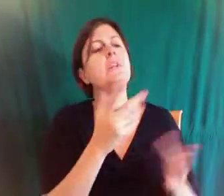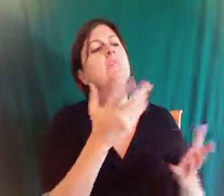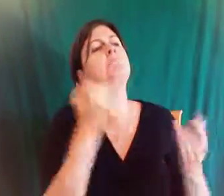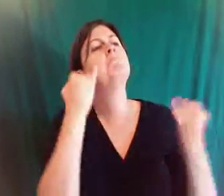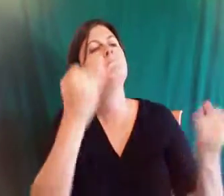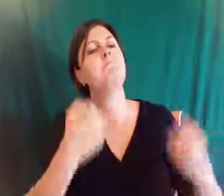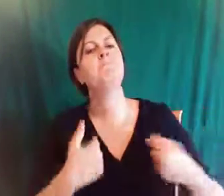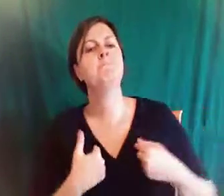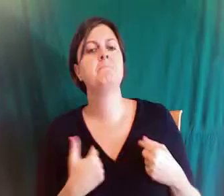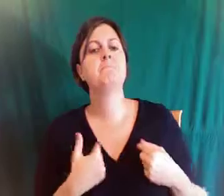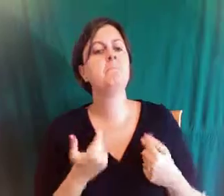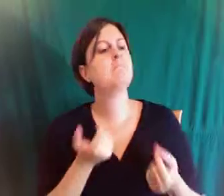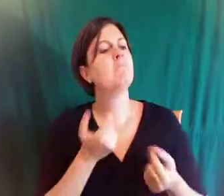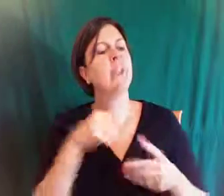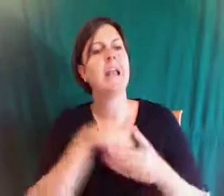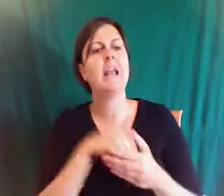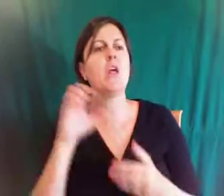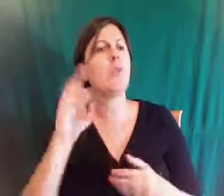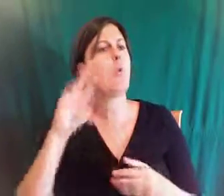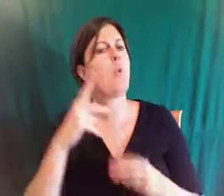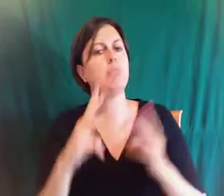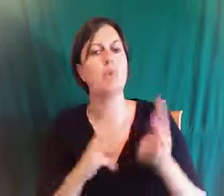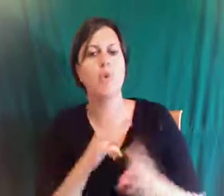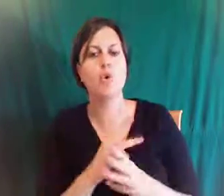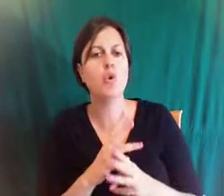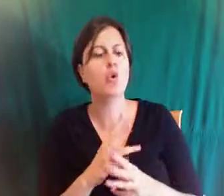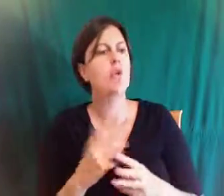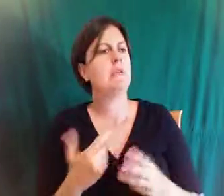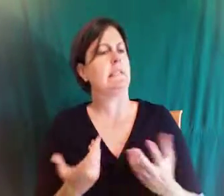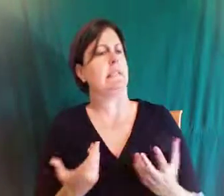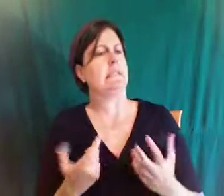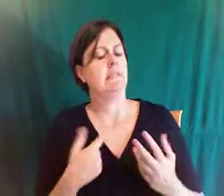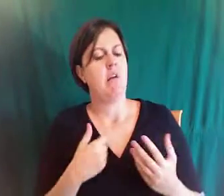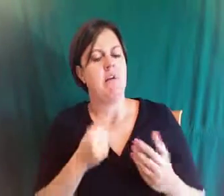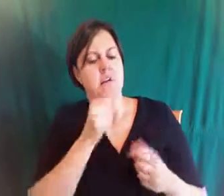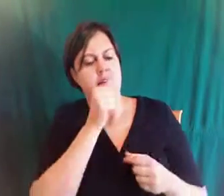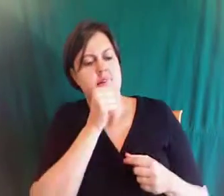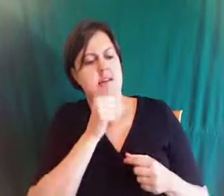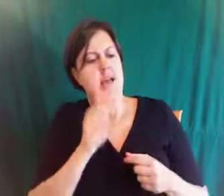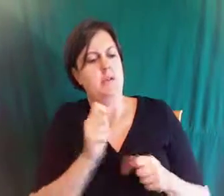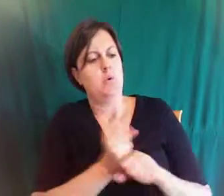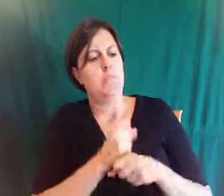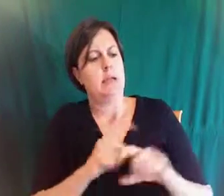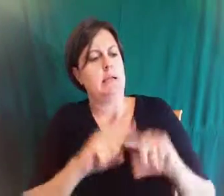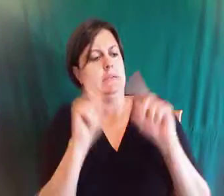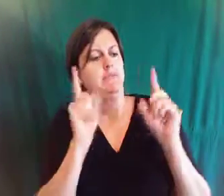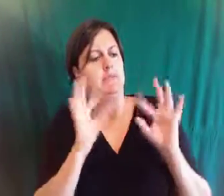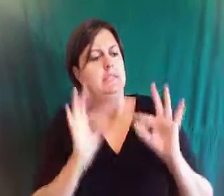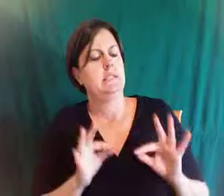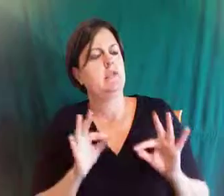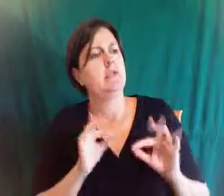i need to make the decision give me three four or five